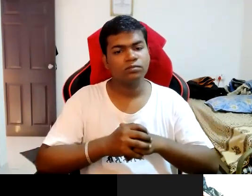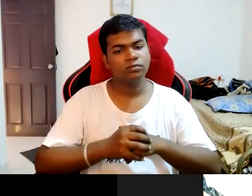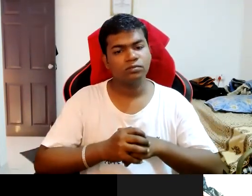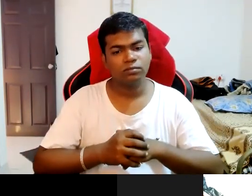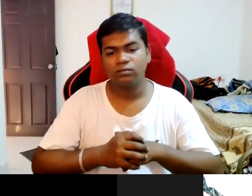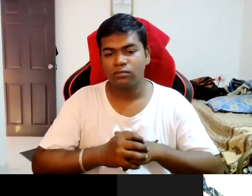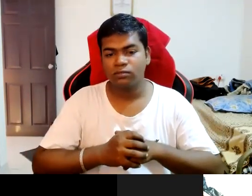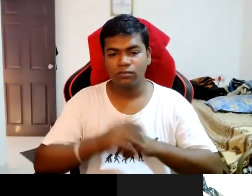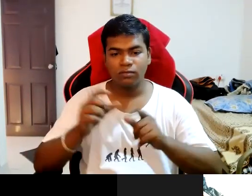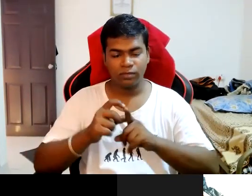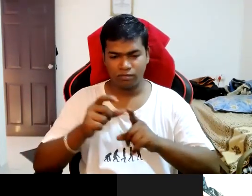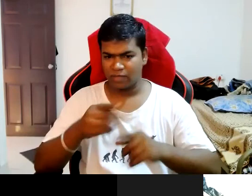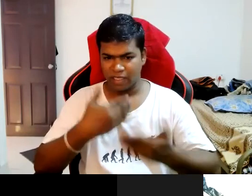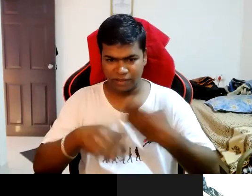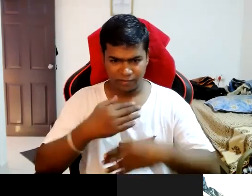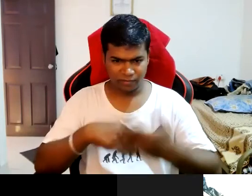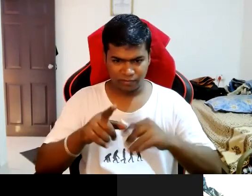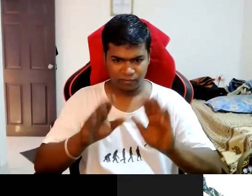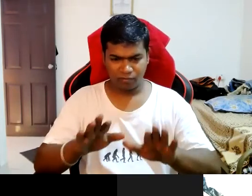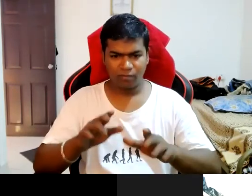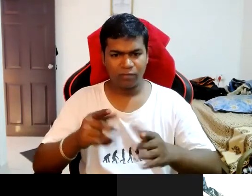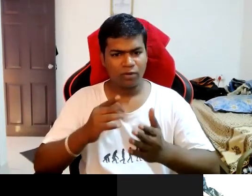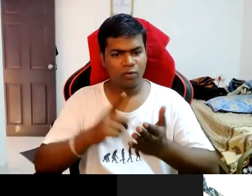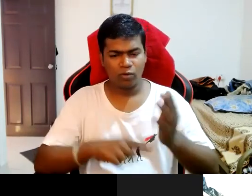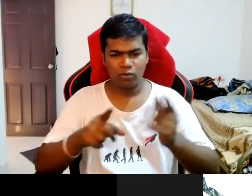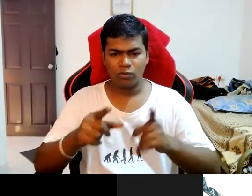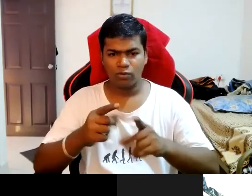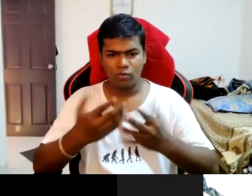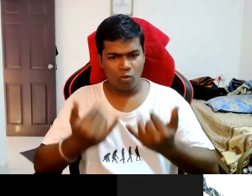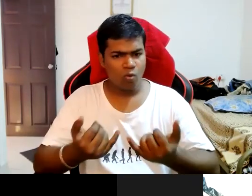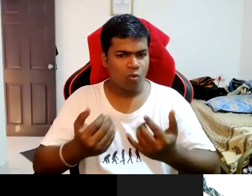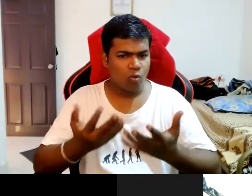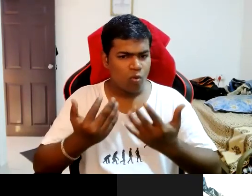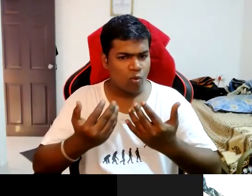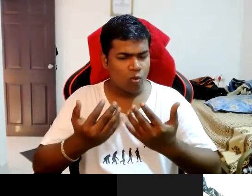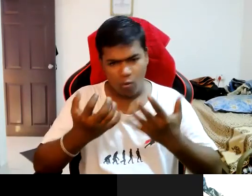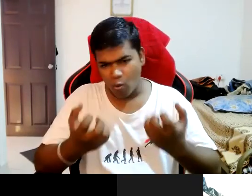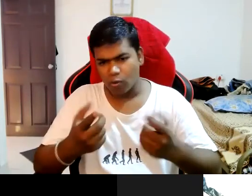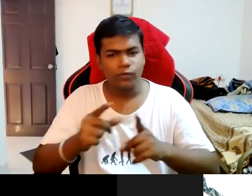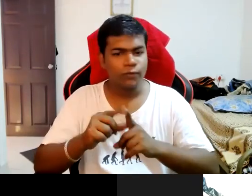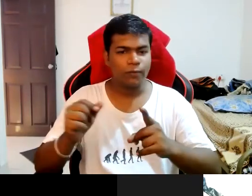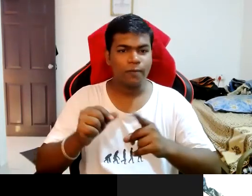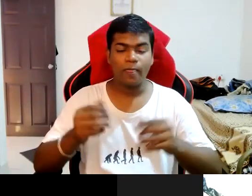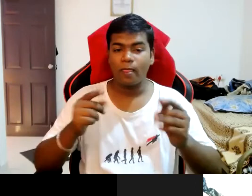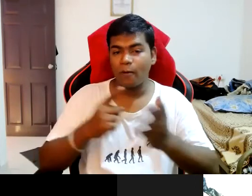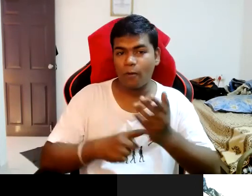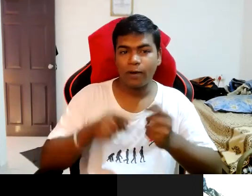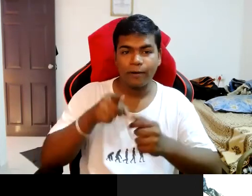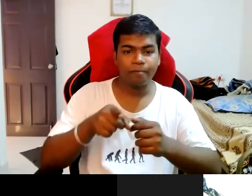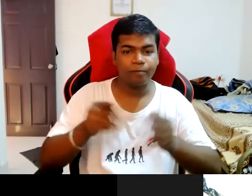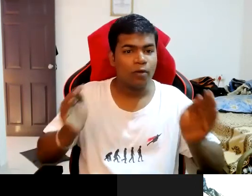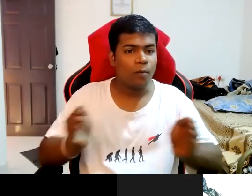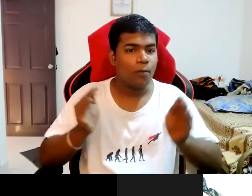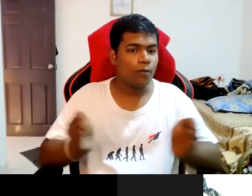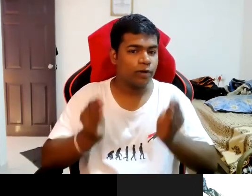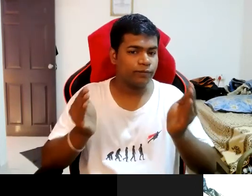disability you had what did you want to do and what kept you motivated every day that you know